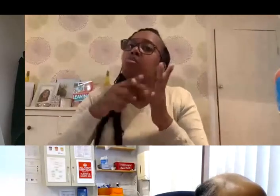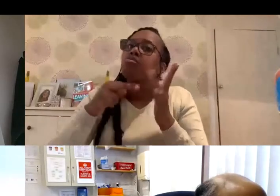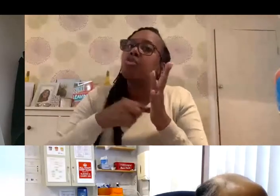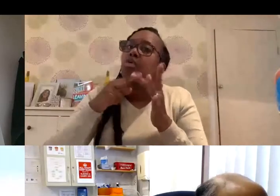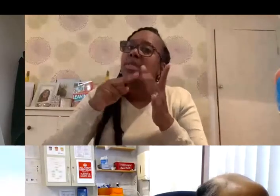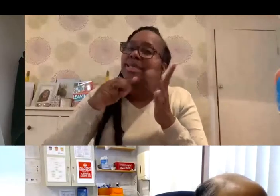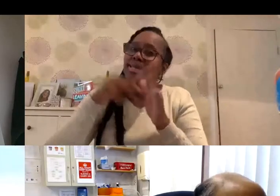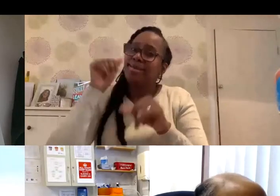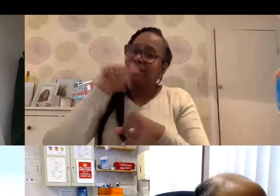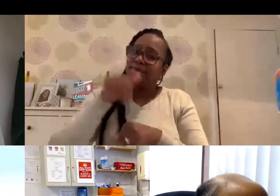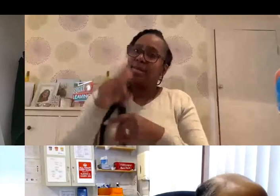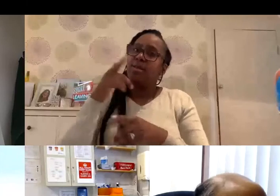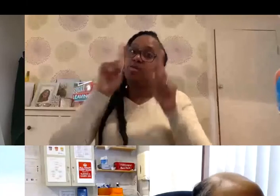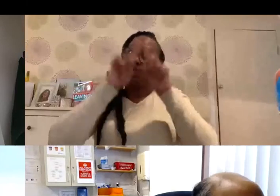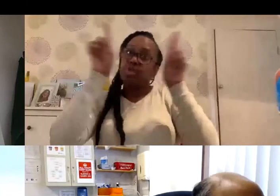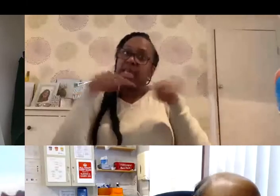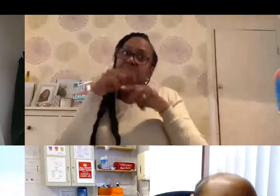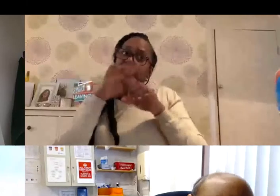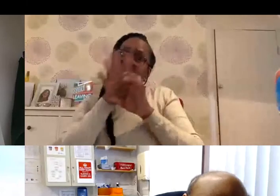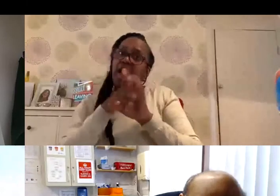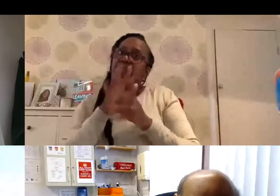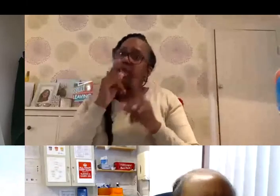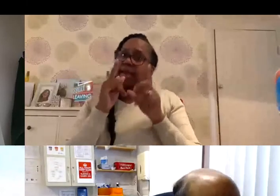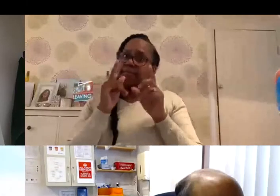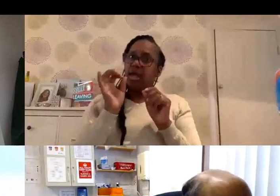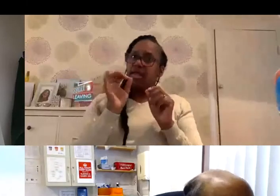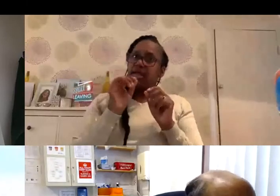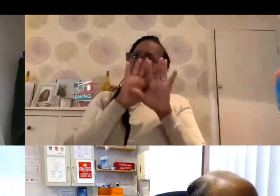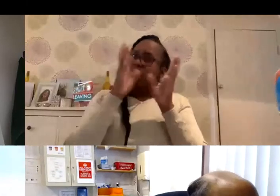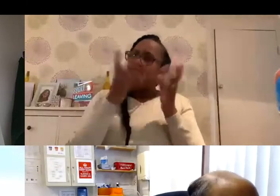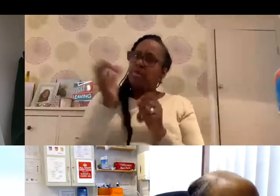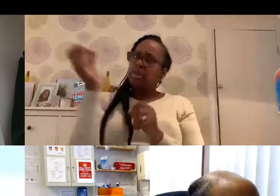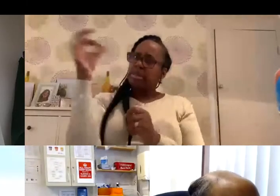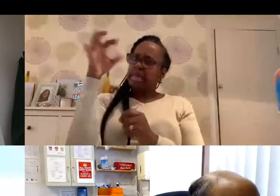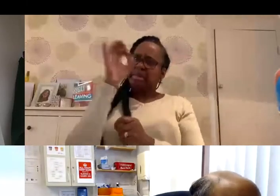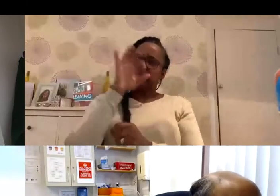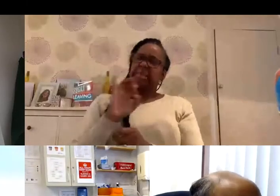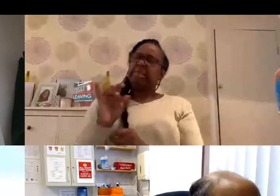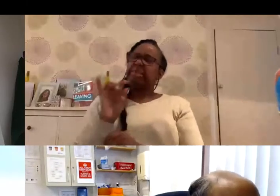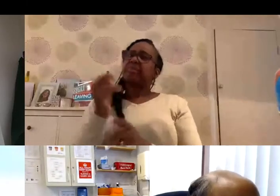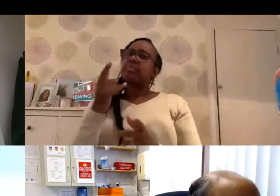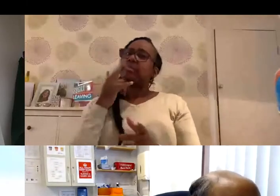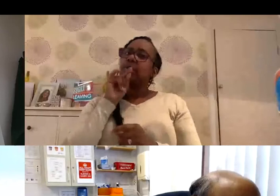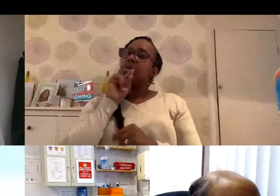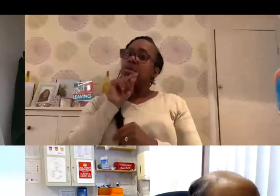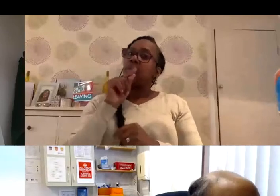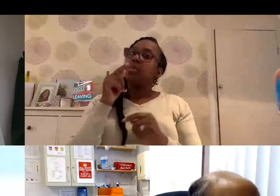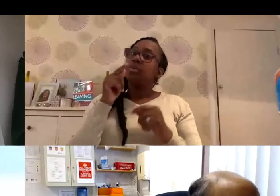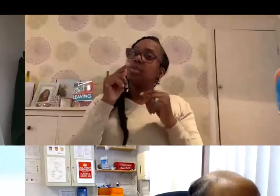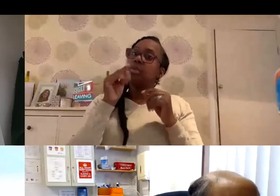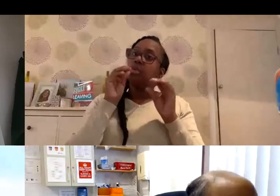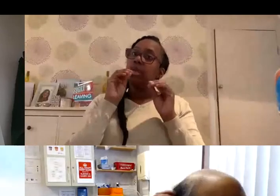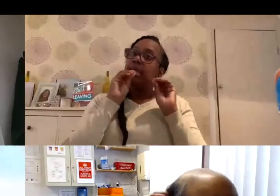the virus. So, we've all seen the picture of the virus. It's got all these little spikes of it. And the whole point of the mRNA is to teach your